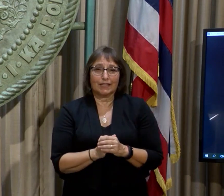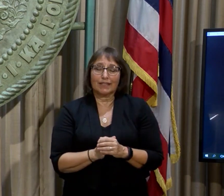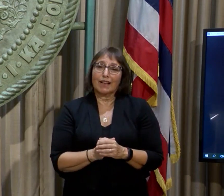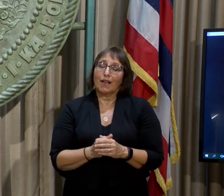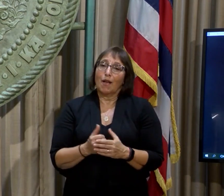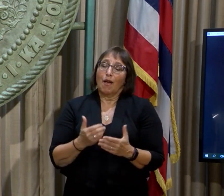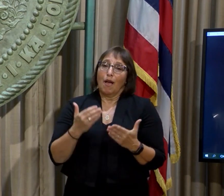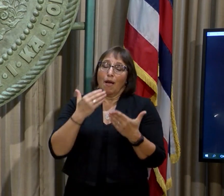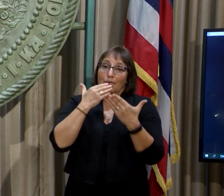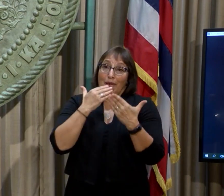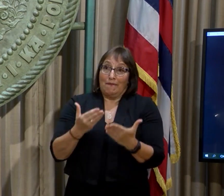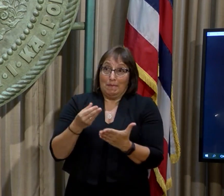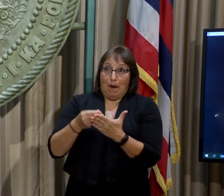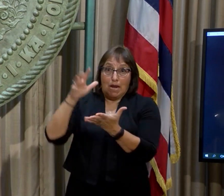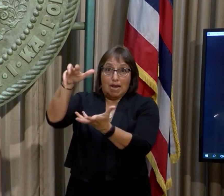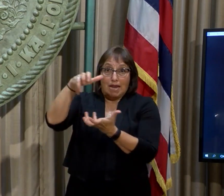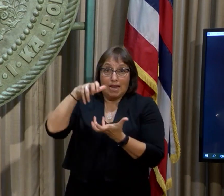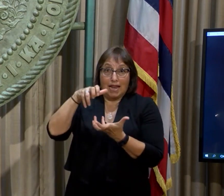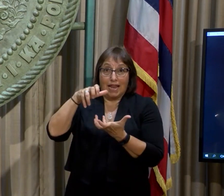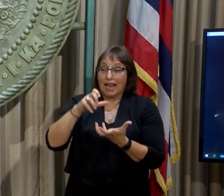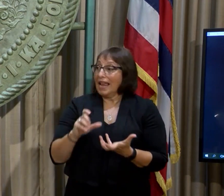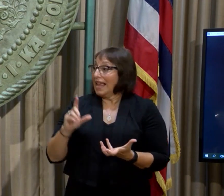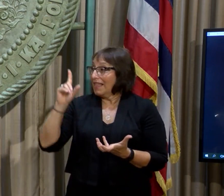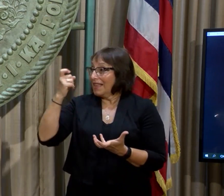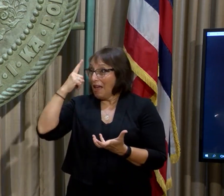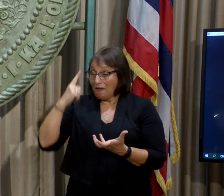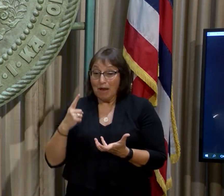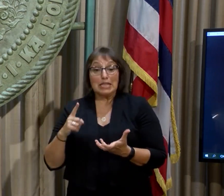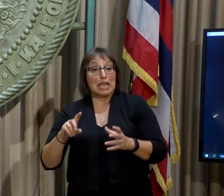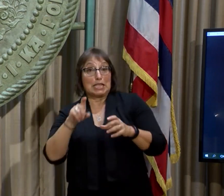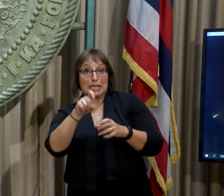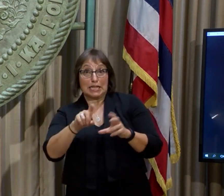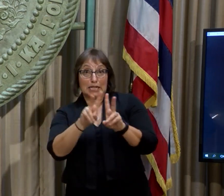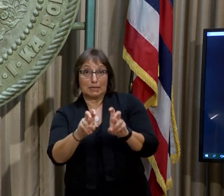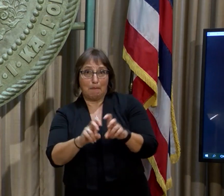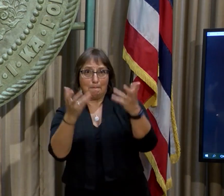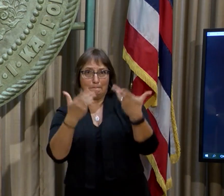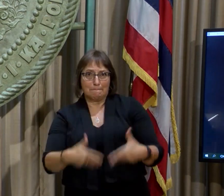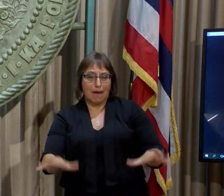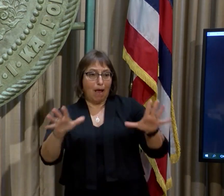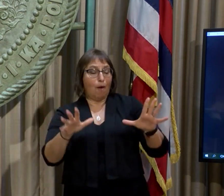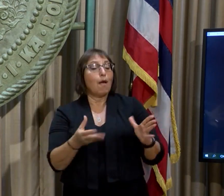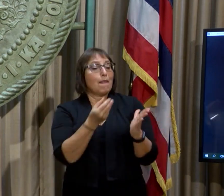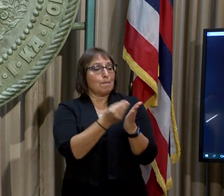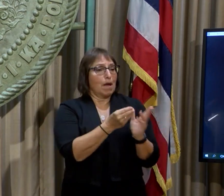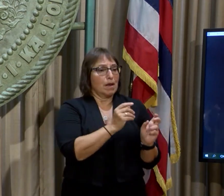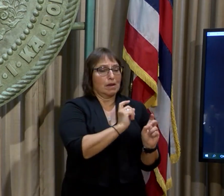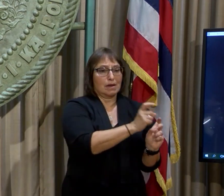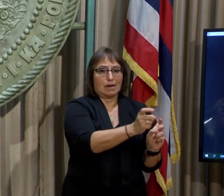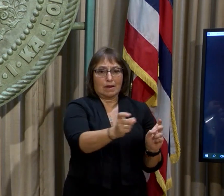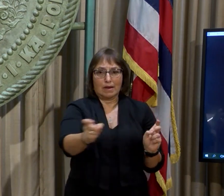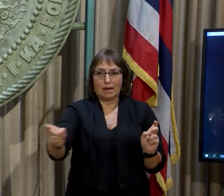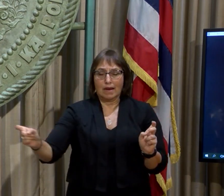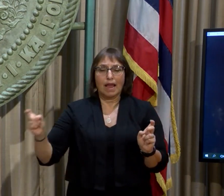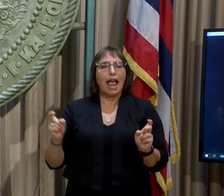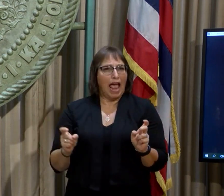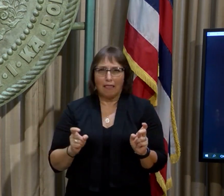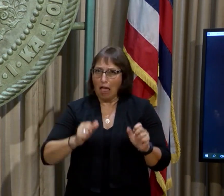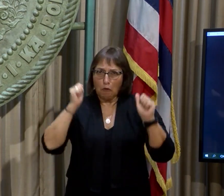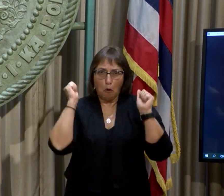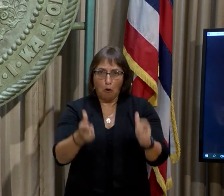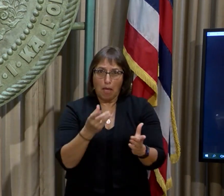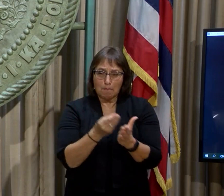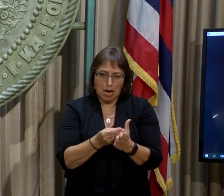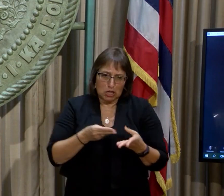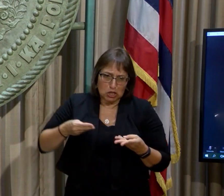grateful these monies will be available. As the governor said, once we get the needs assessment done on how best we can spend it, we will spend every dollar in our fight against